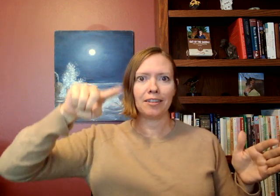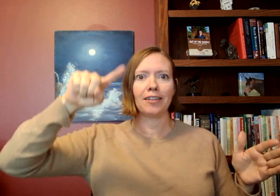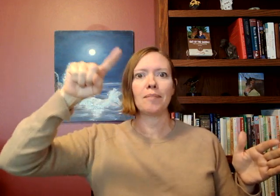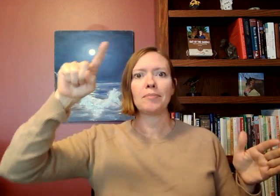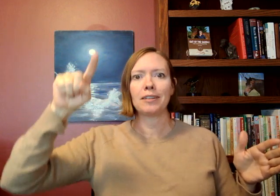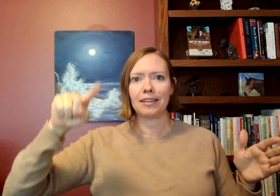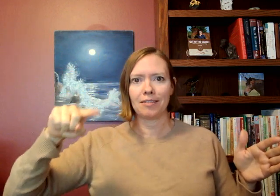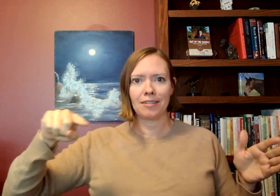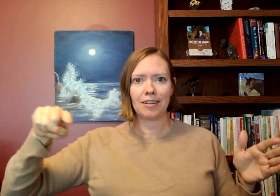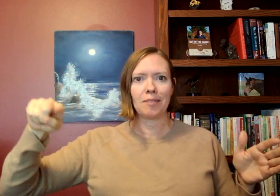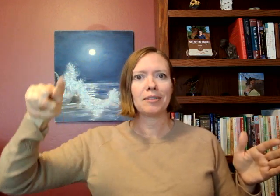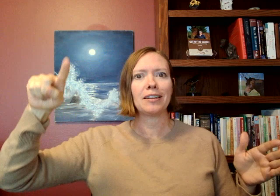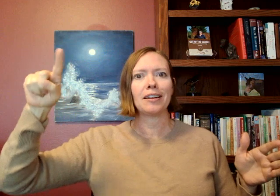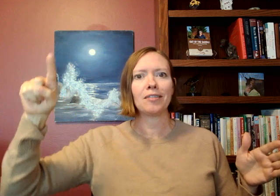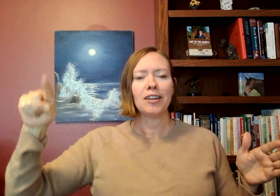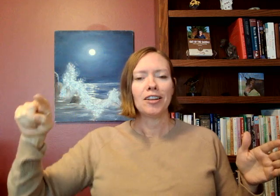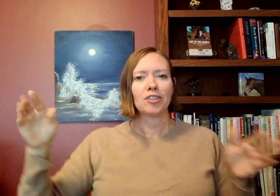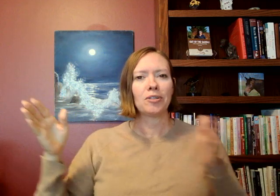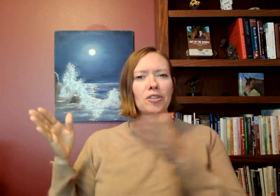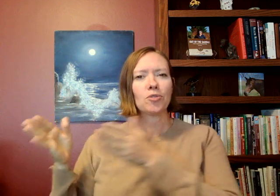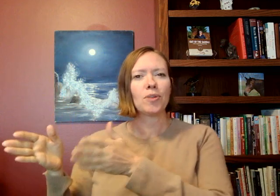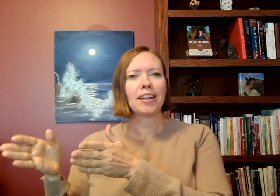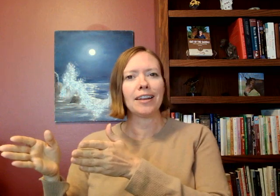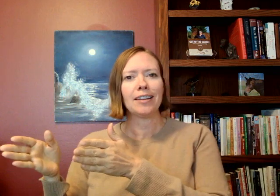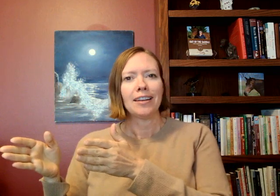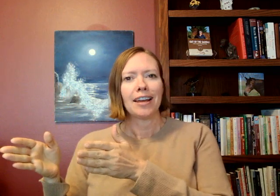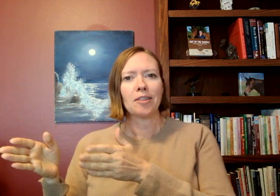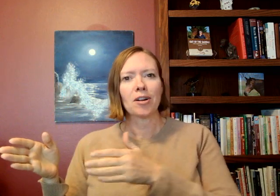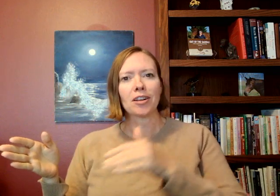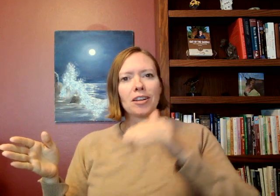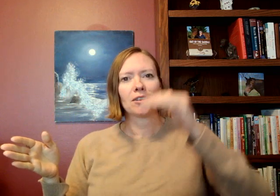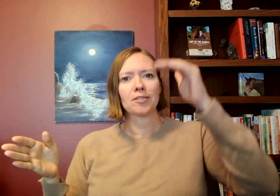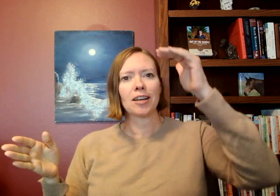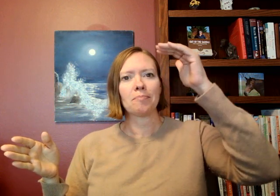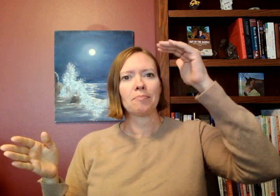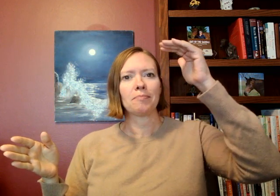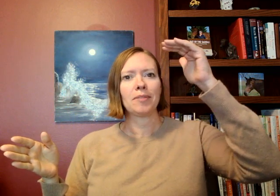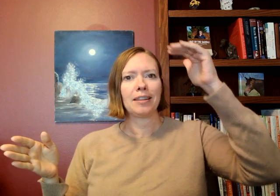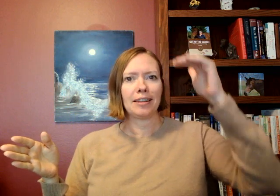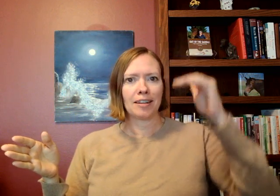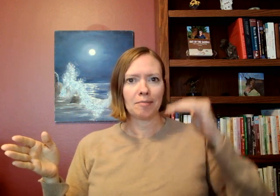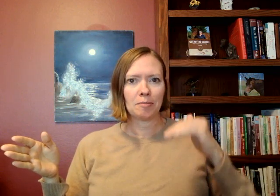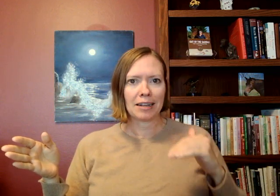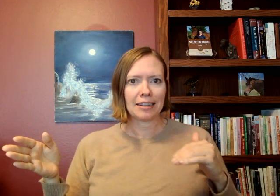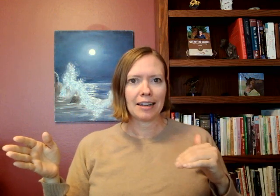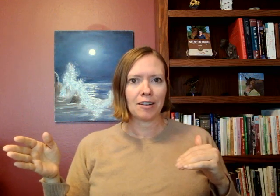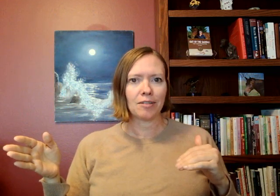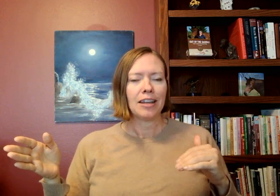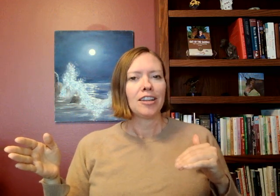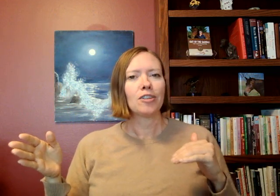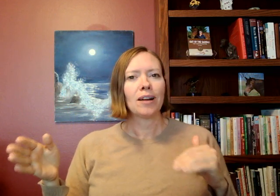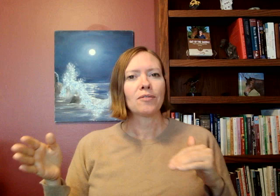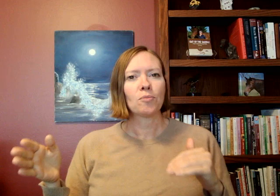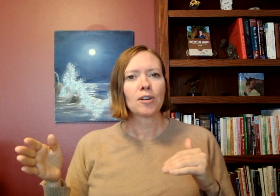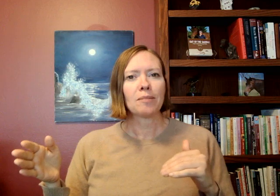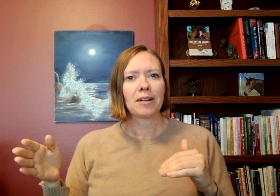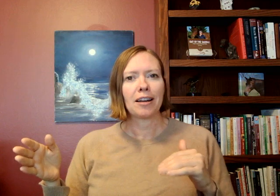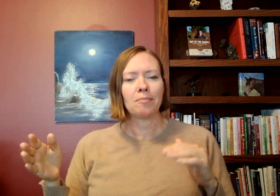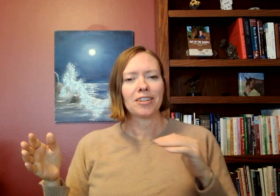and up and down and up and down so when you're 20 and the market goes up and then comes back down you don't have to worry about it because